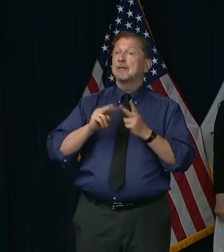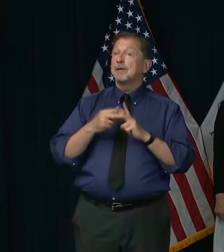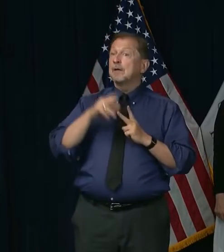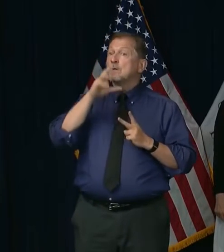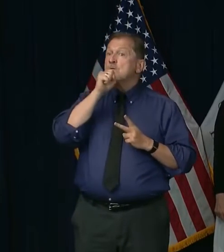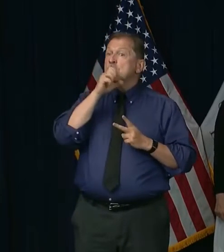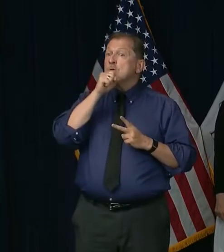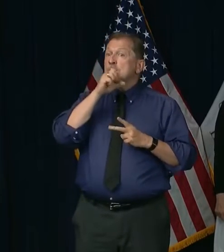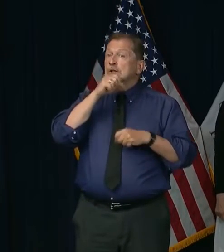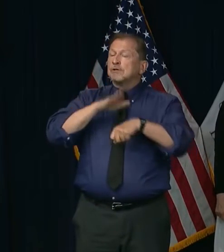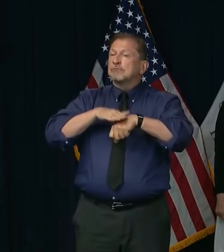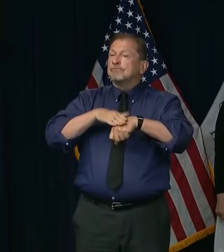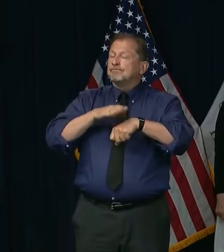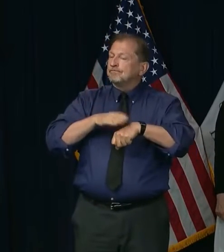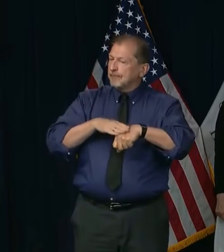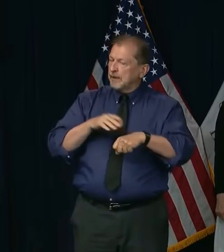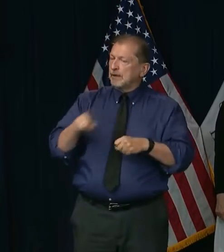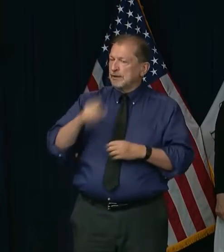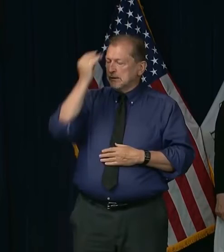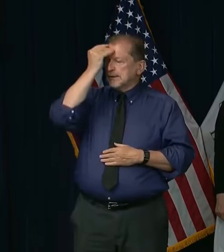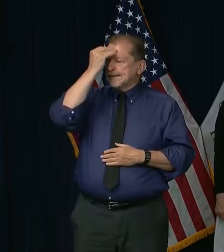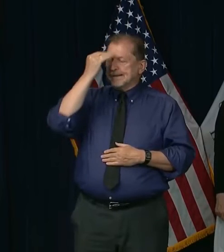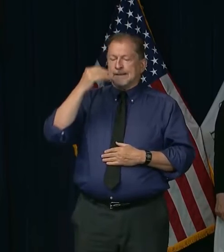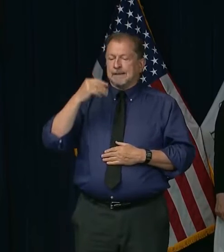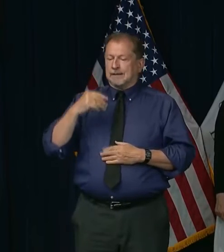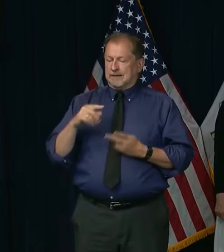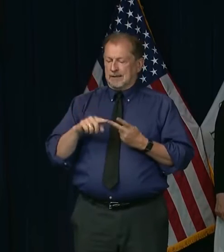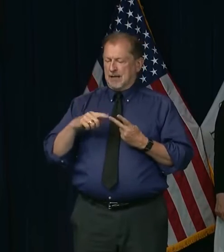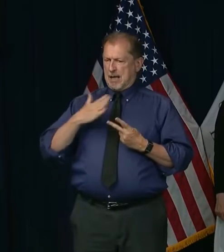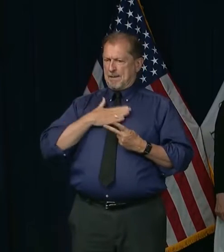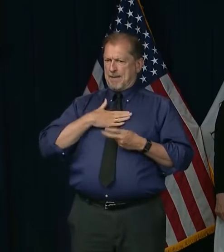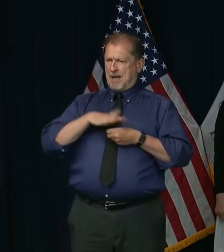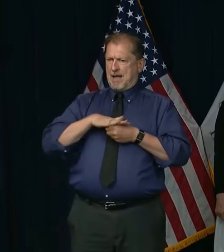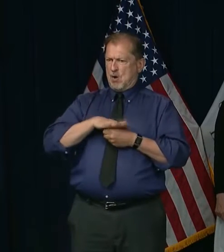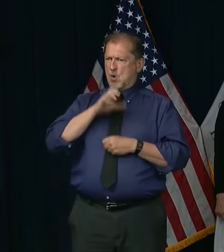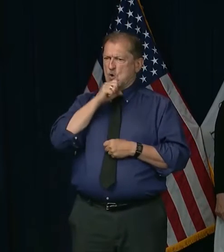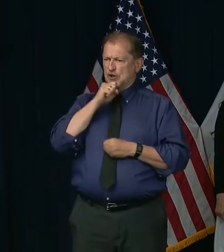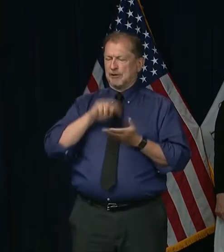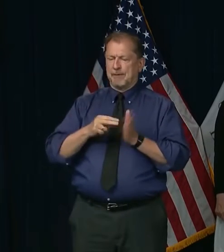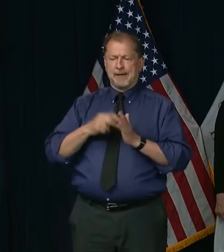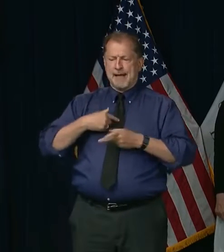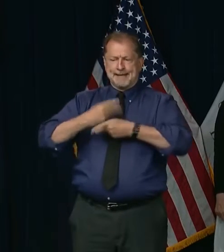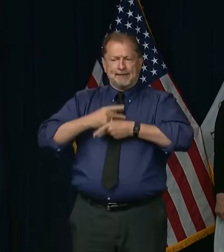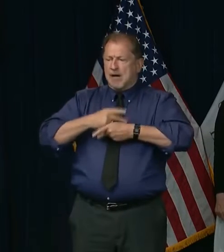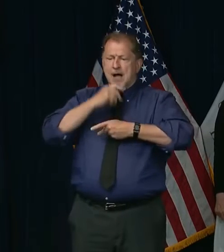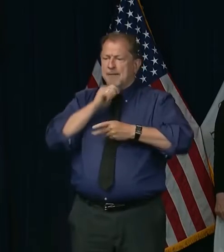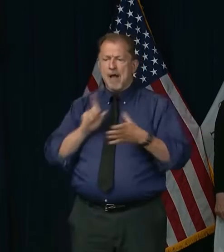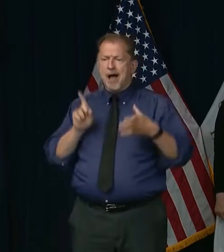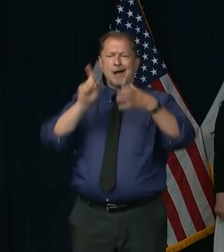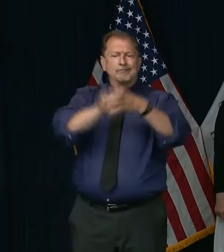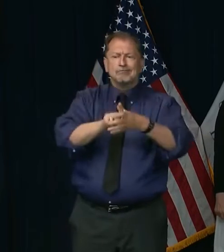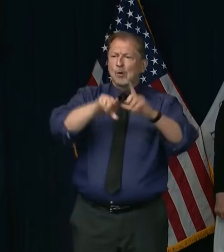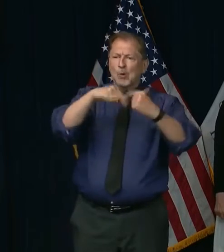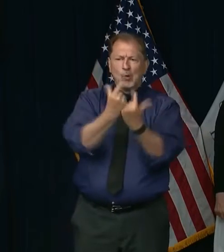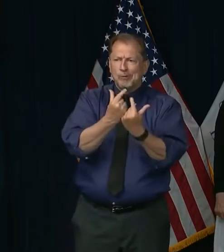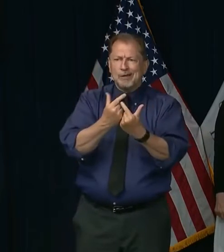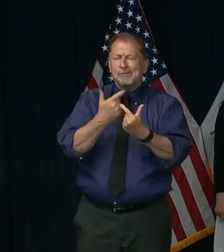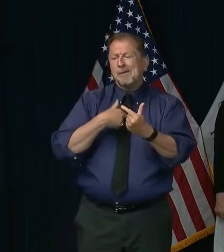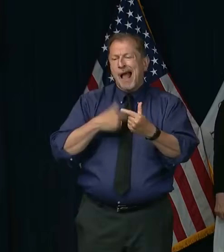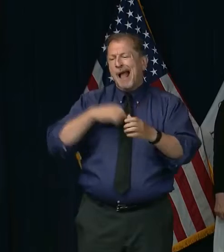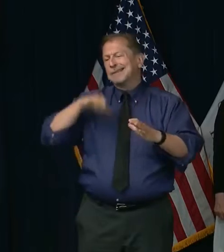you will think twice about your own personal habits and activities. Maybe you'll think about